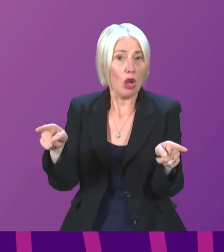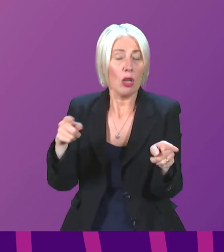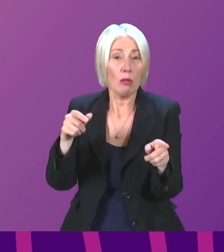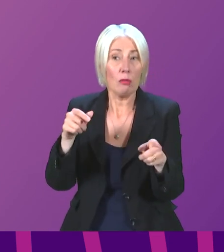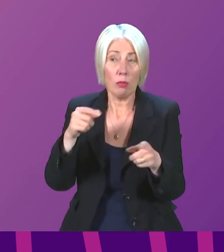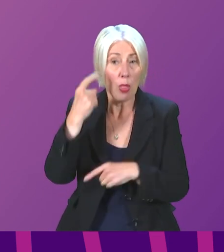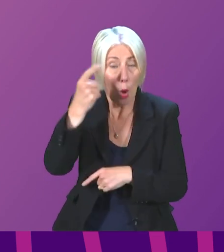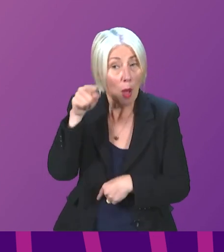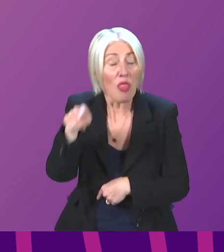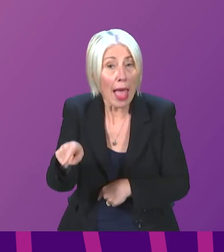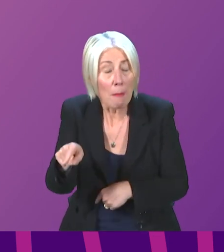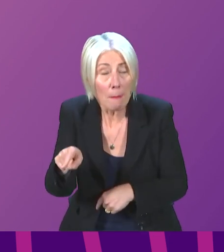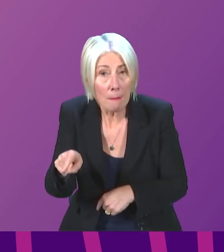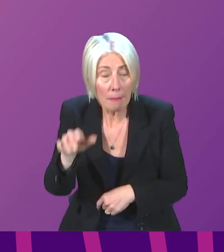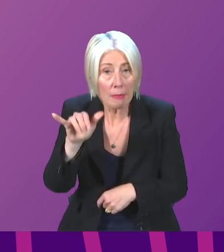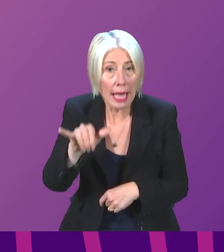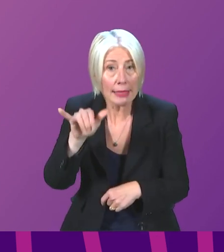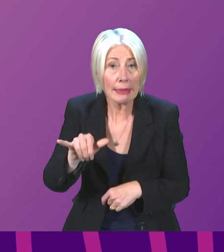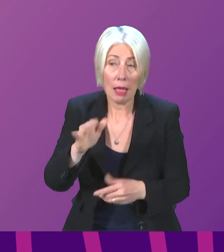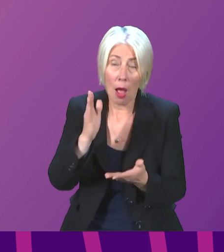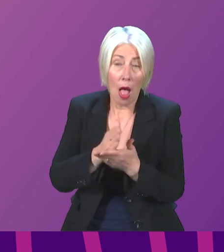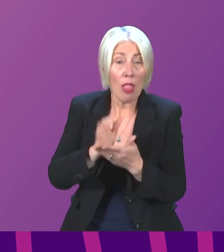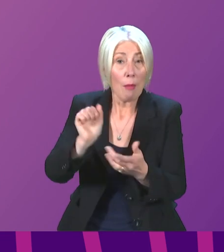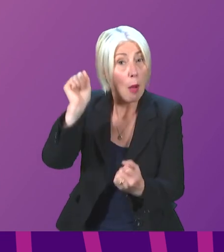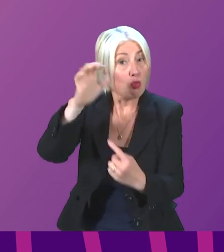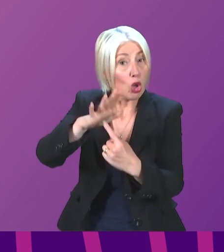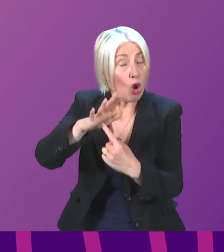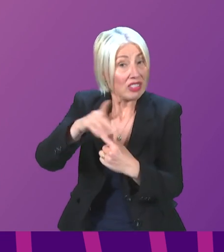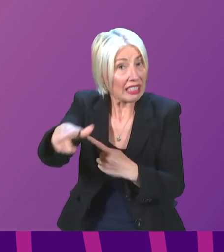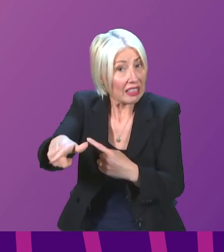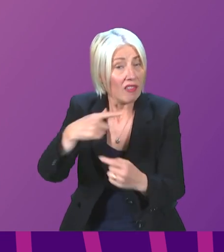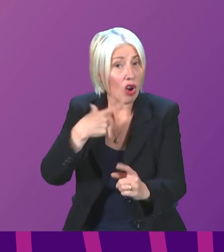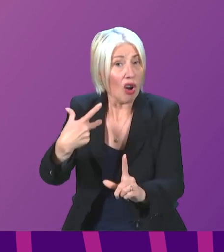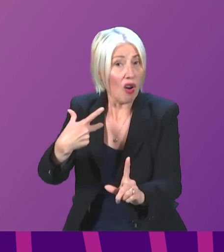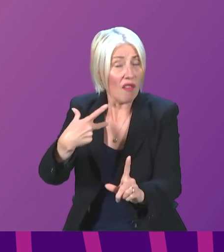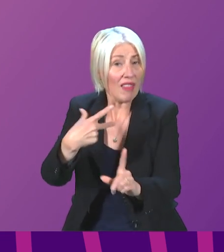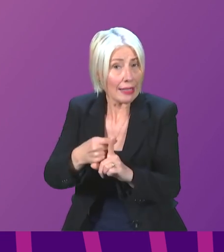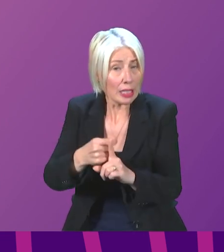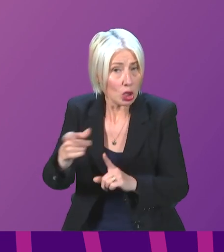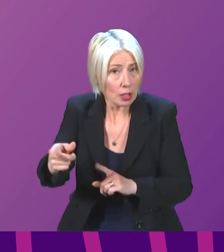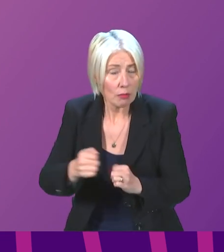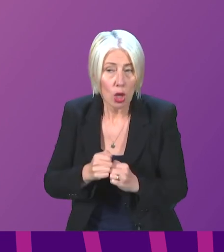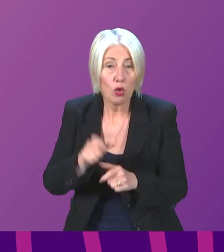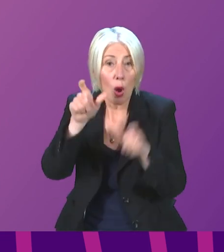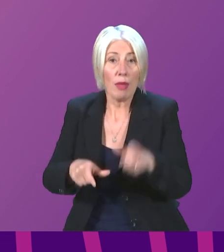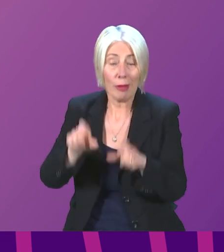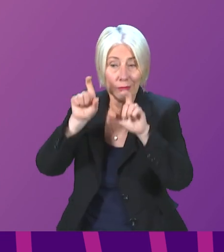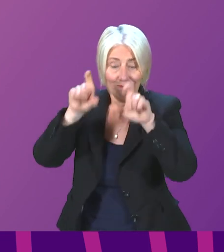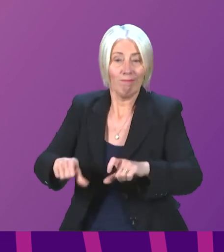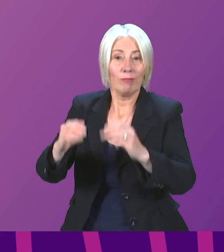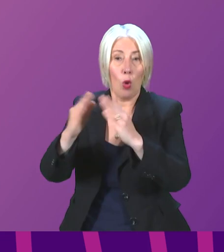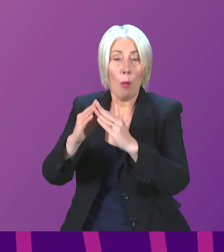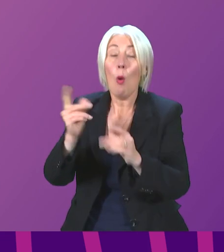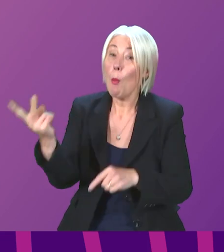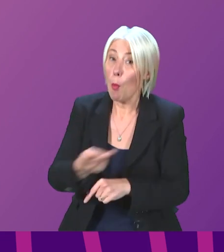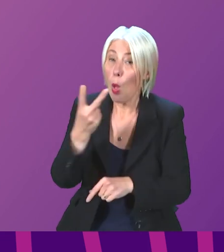of in this programme, but given real priority when it comes to the vaccination programme. So, housebound patients will be offered both flu